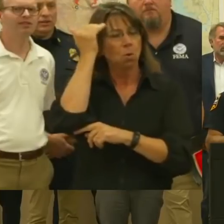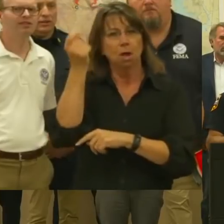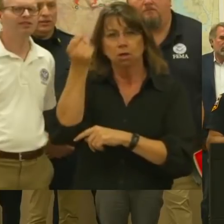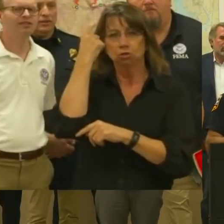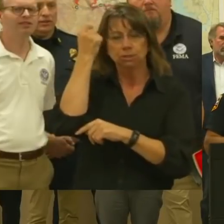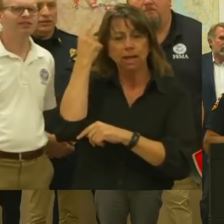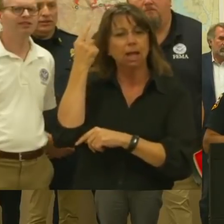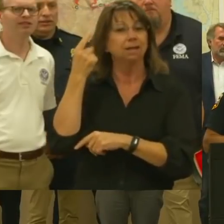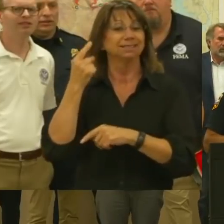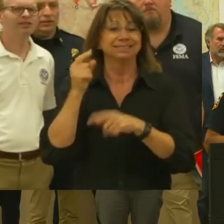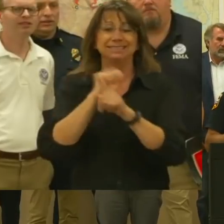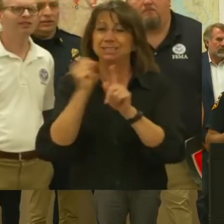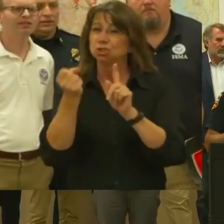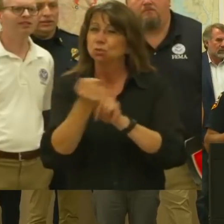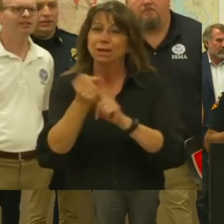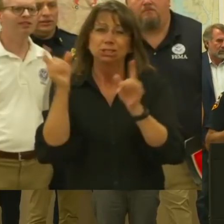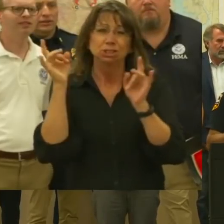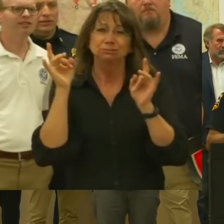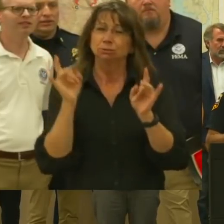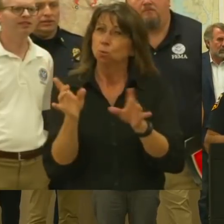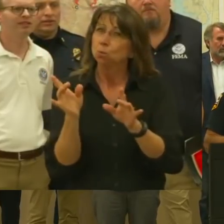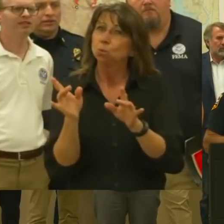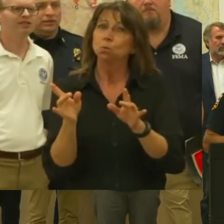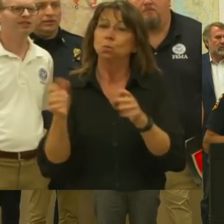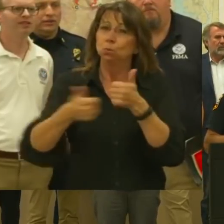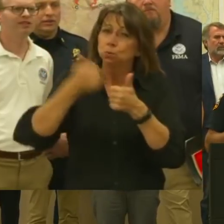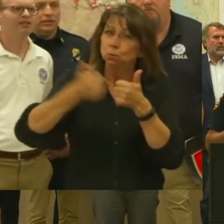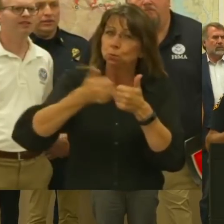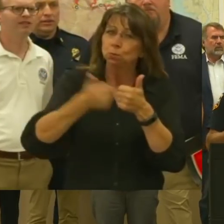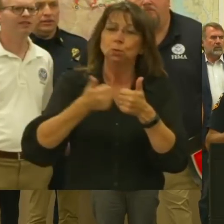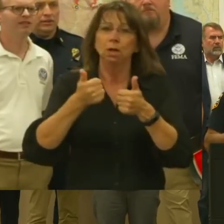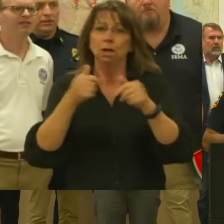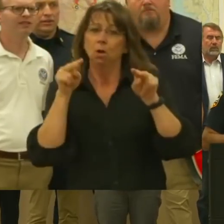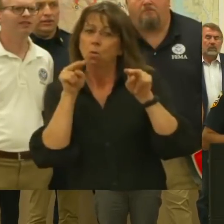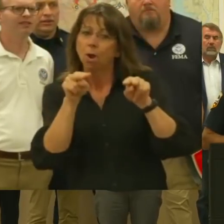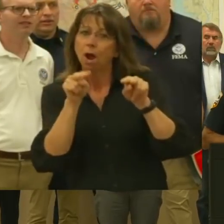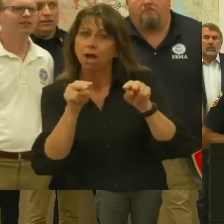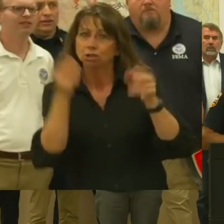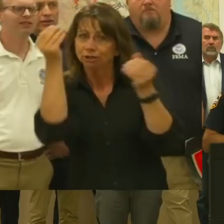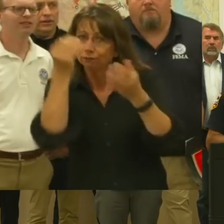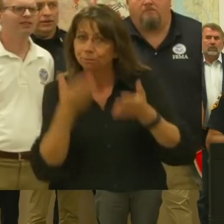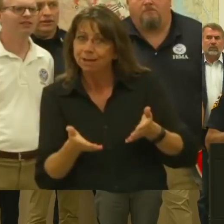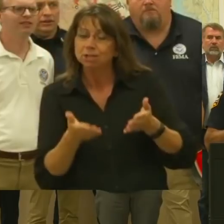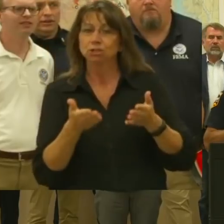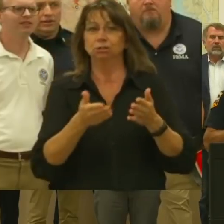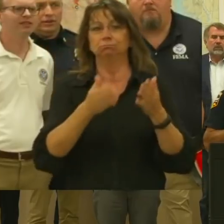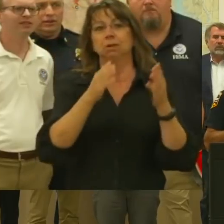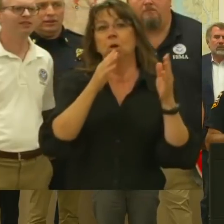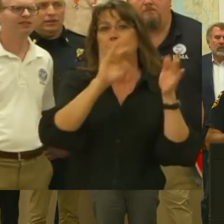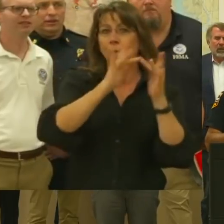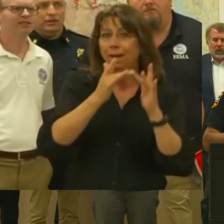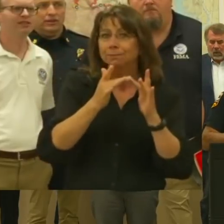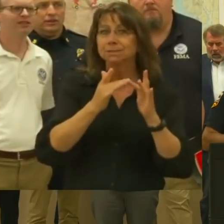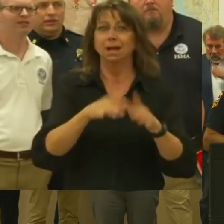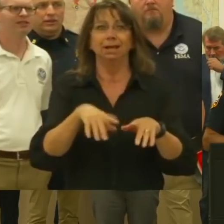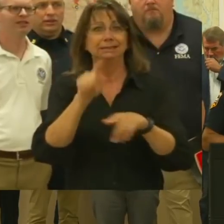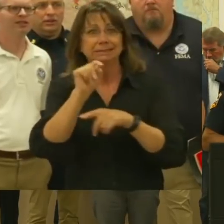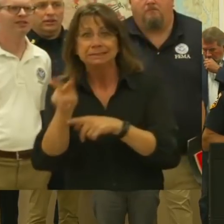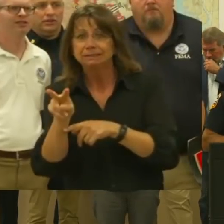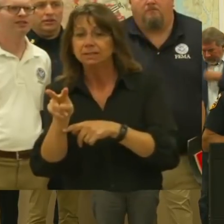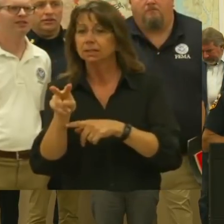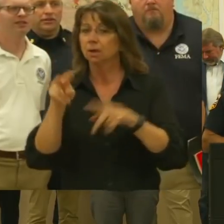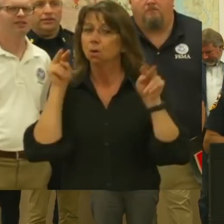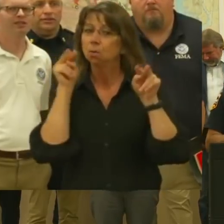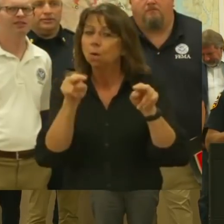Pay close attention. Follow websites. Follow social media. Pay very critical, close attention to